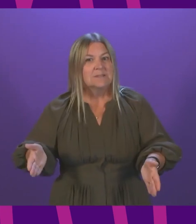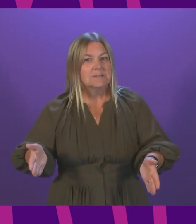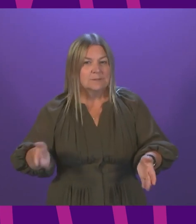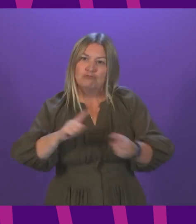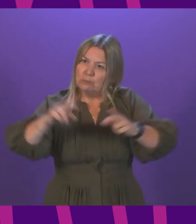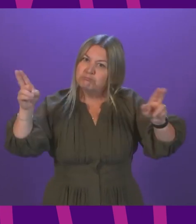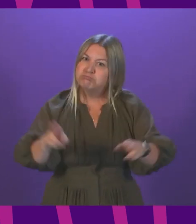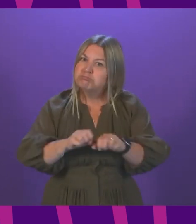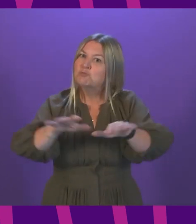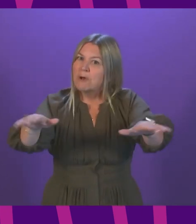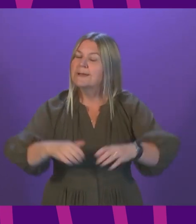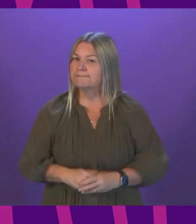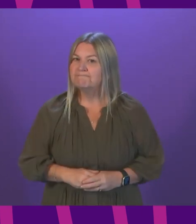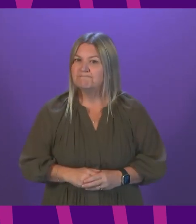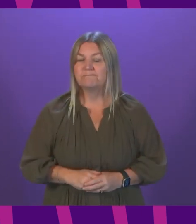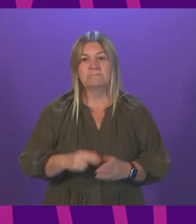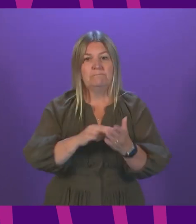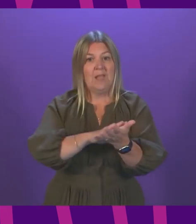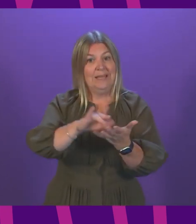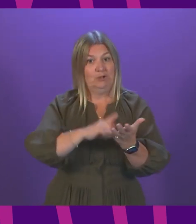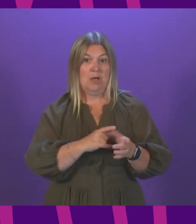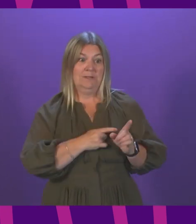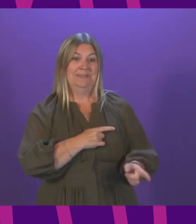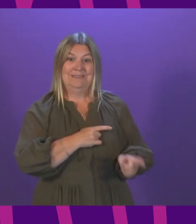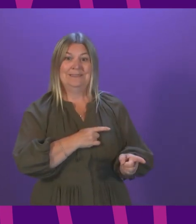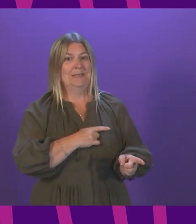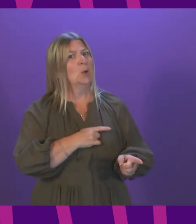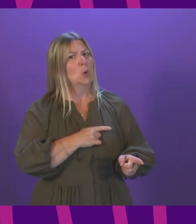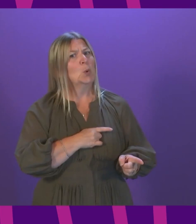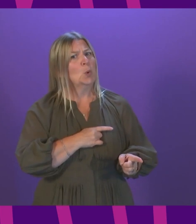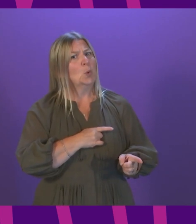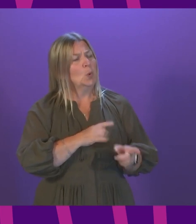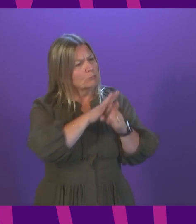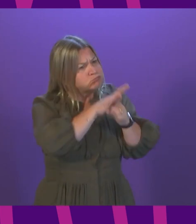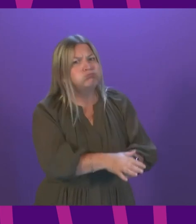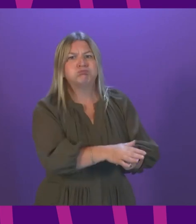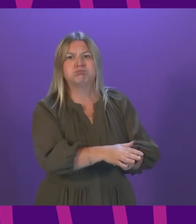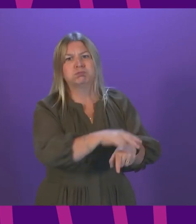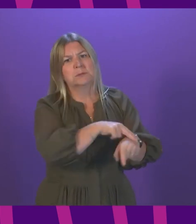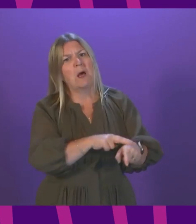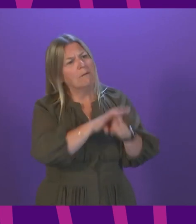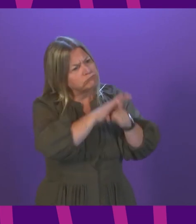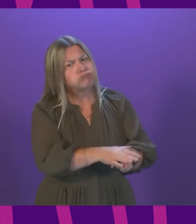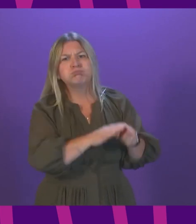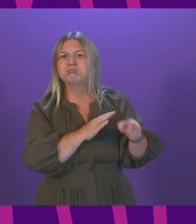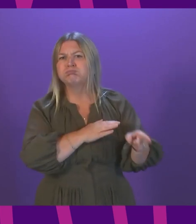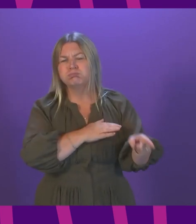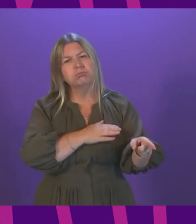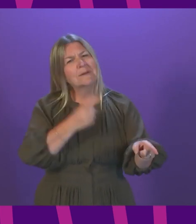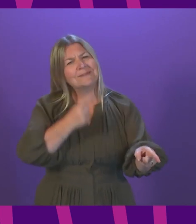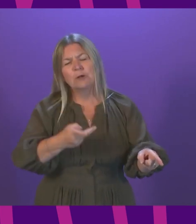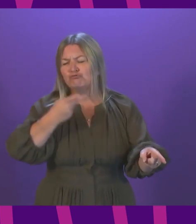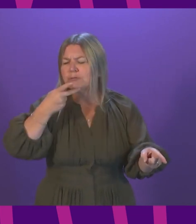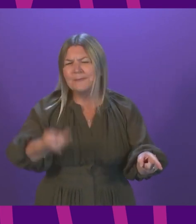much as we can. The NHS is, of course, already under considerable pressure. As I have indicated many times before,